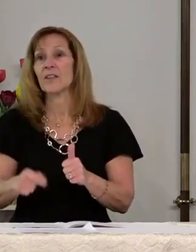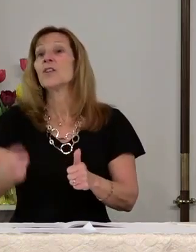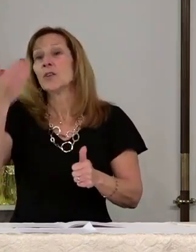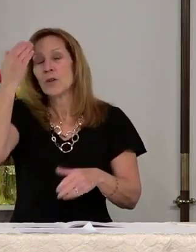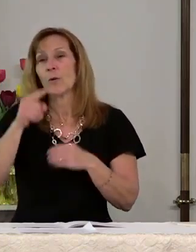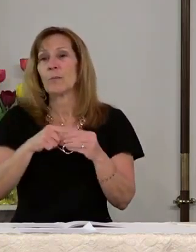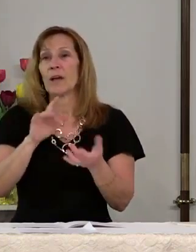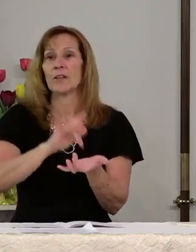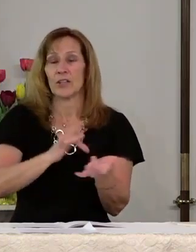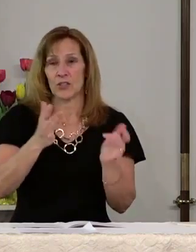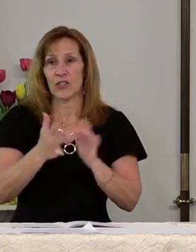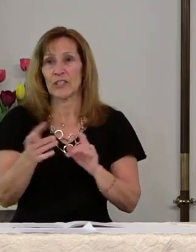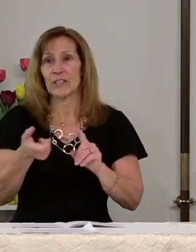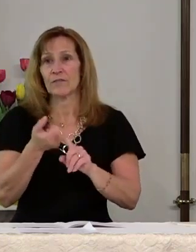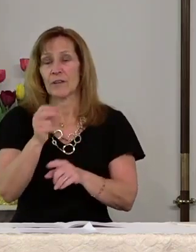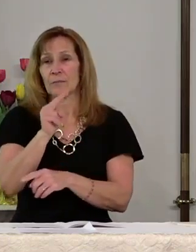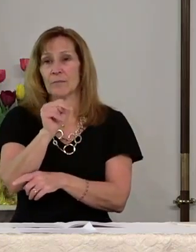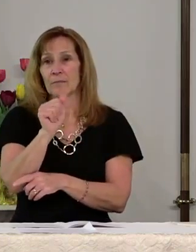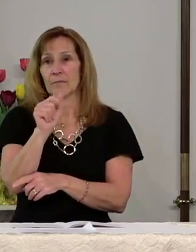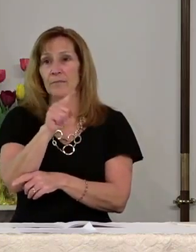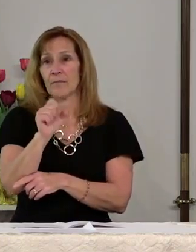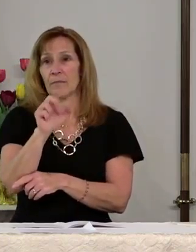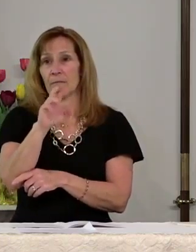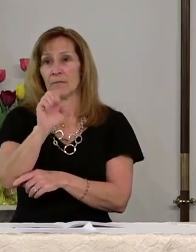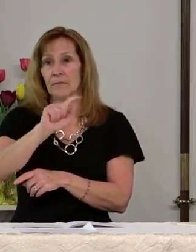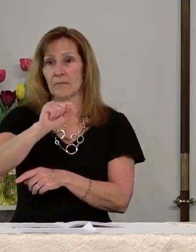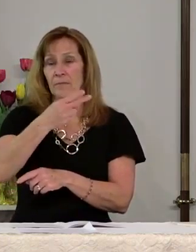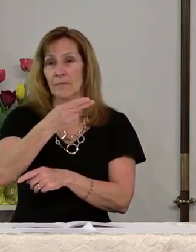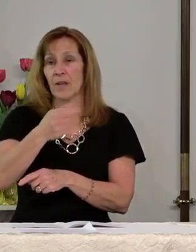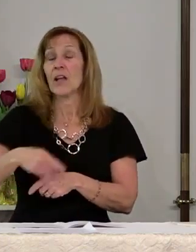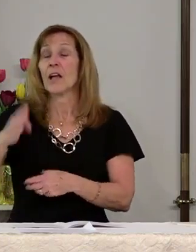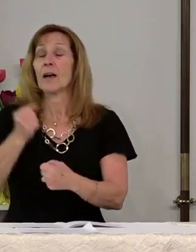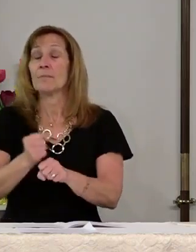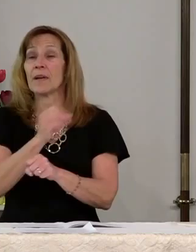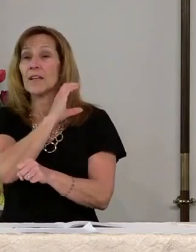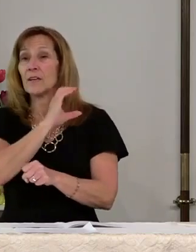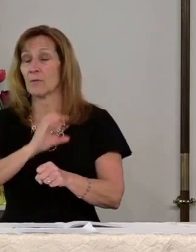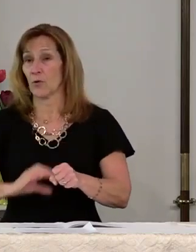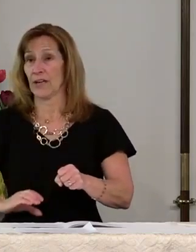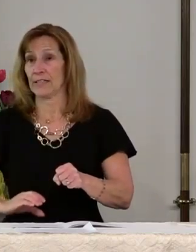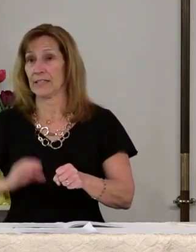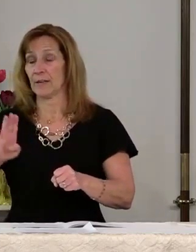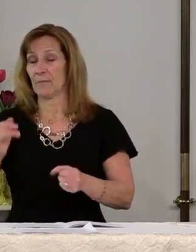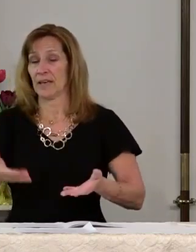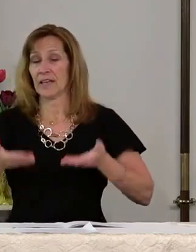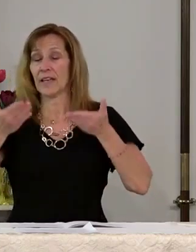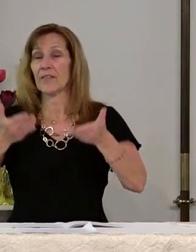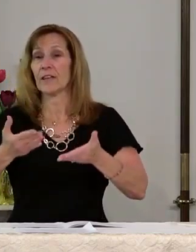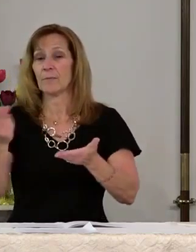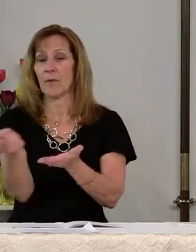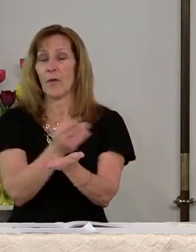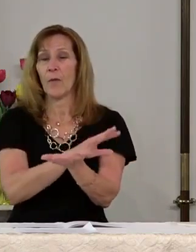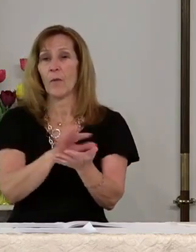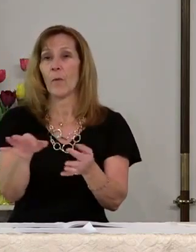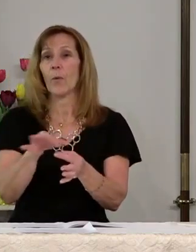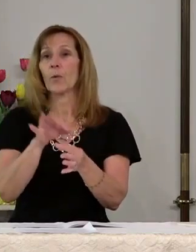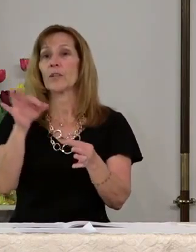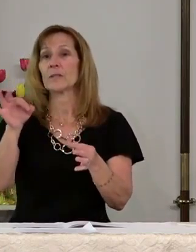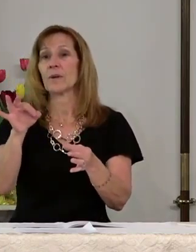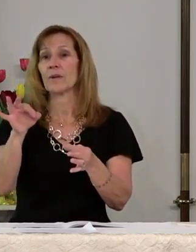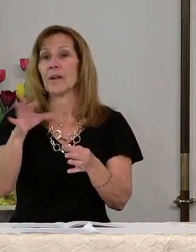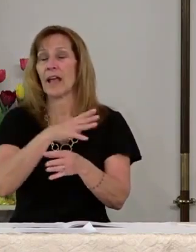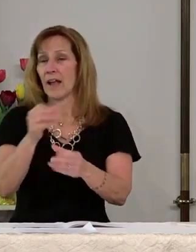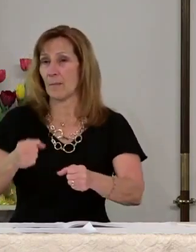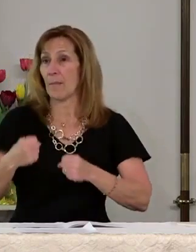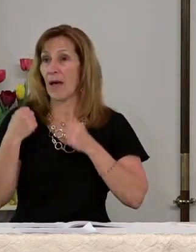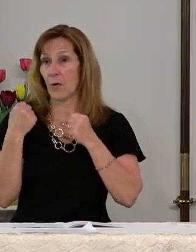know about Jesus from Nazareth. God made him the Christ by giving him the Holy Spirit and